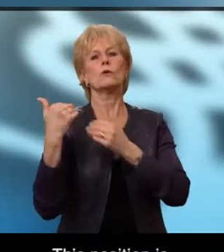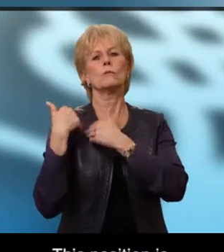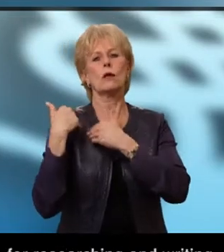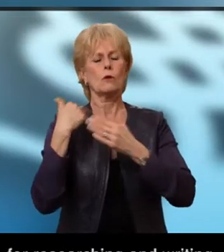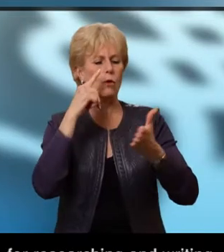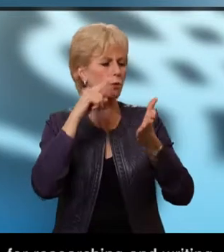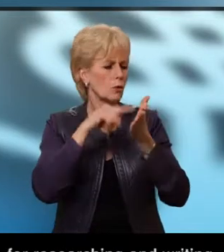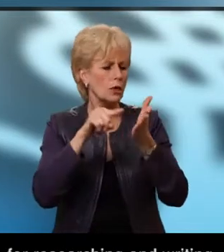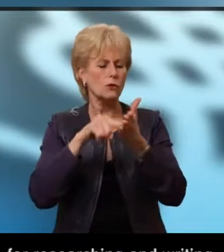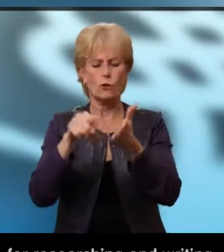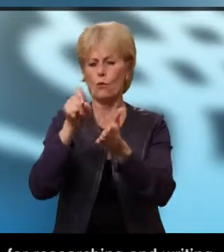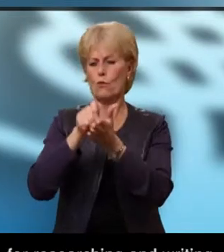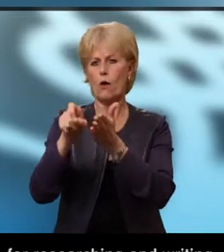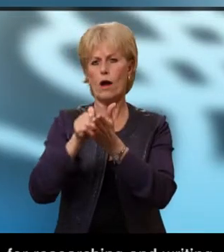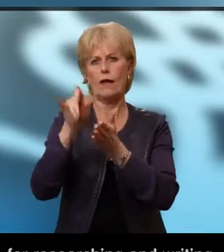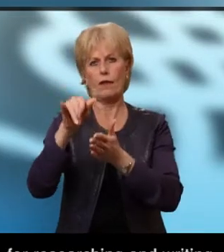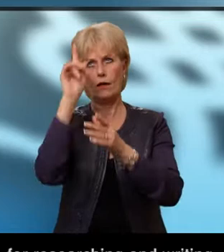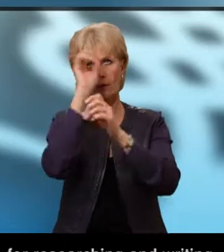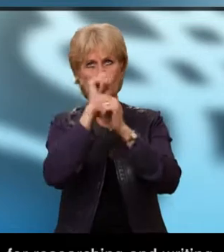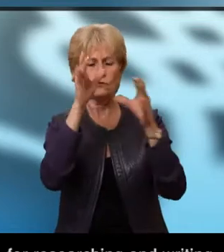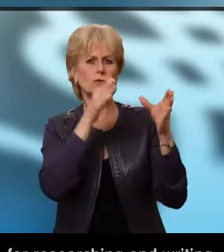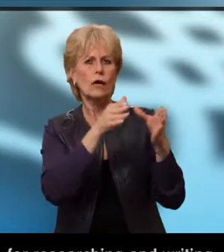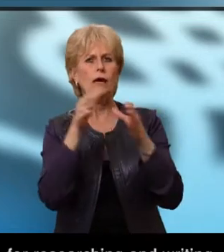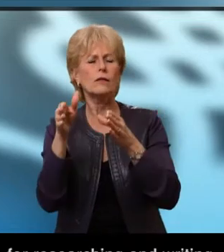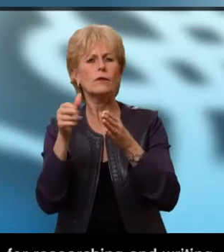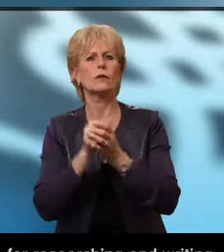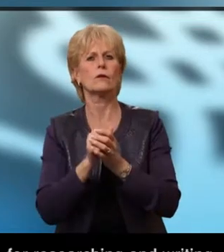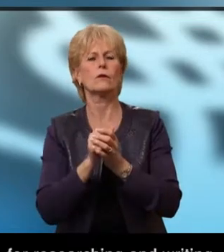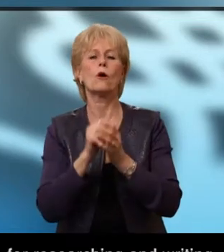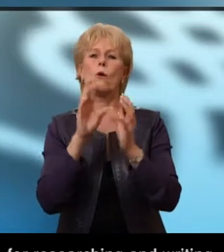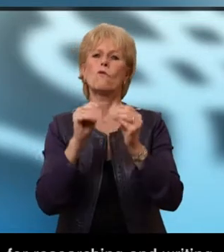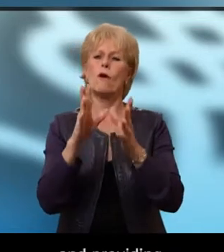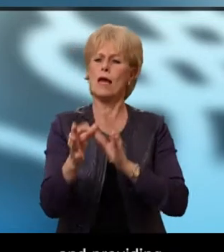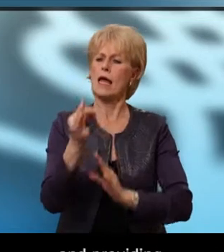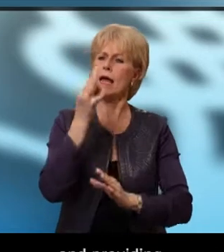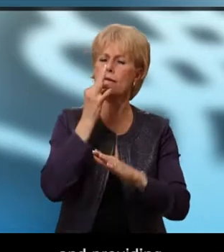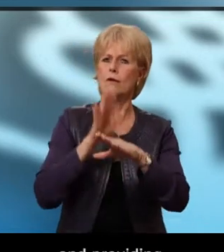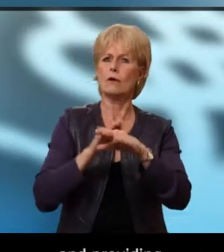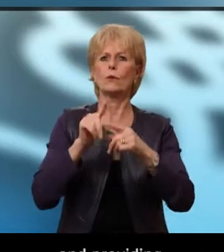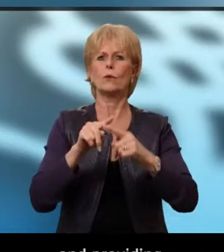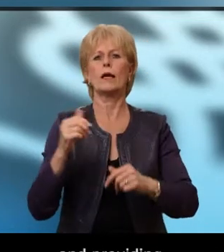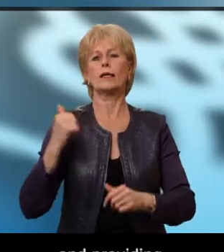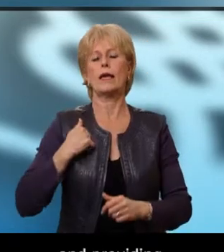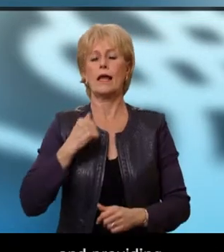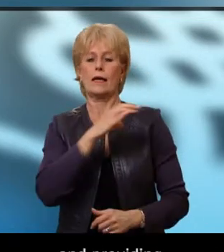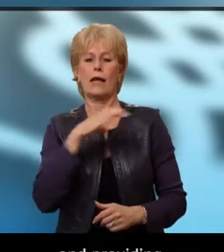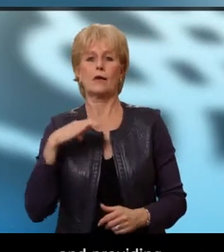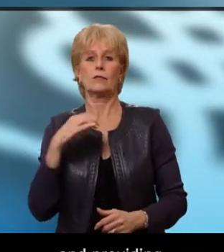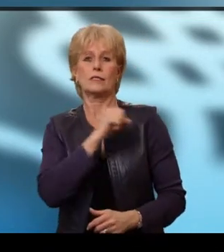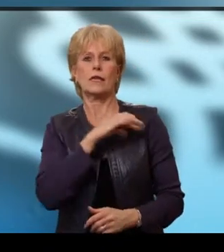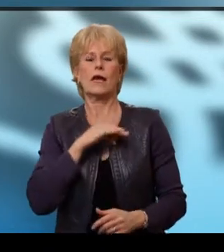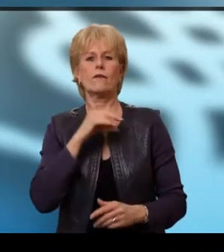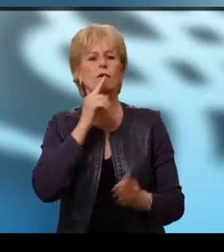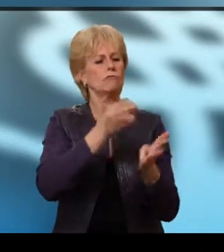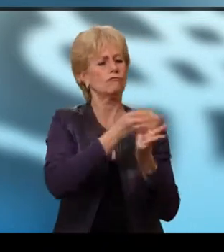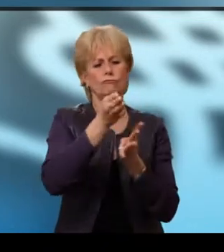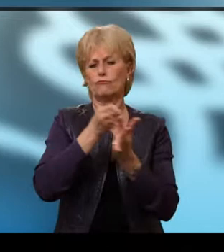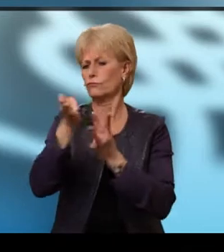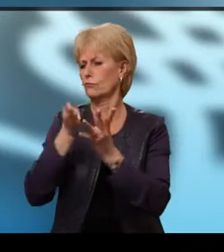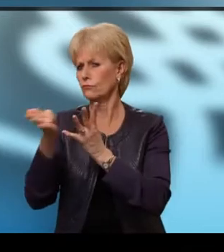for researching and writing this strategy and providing expertise to Canada Council staff across divisions.